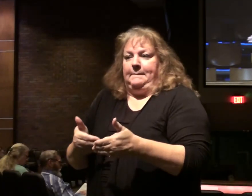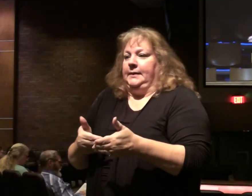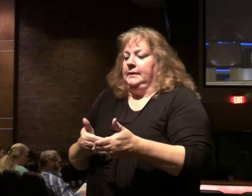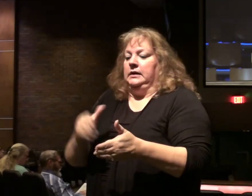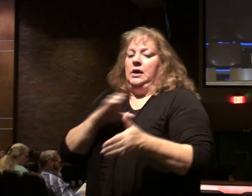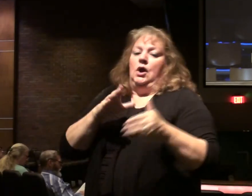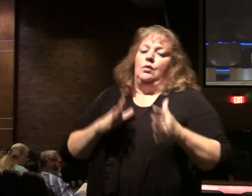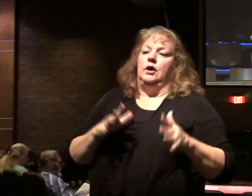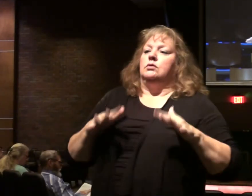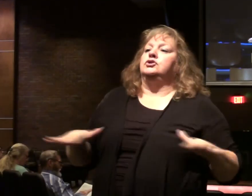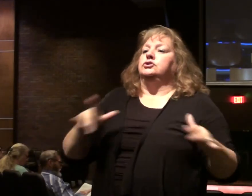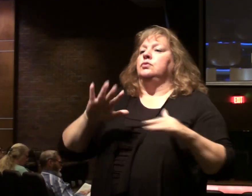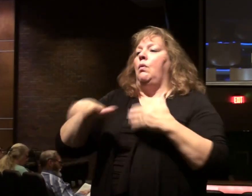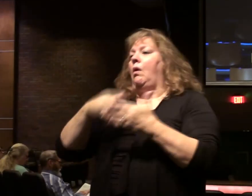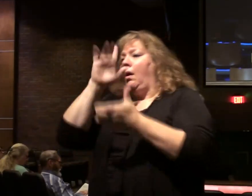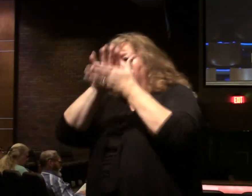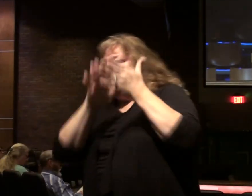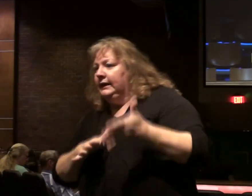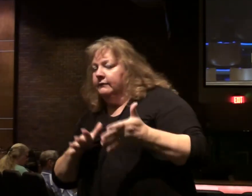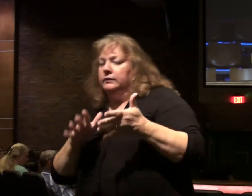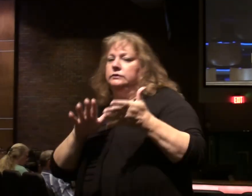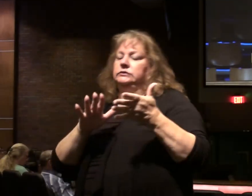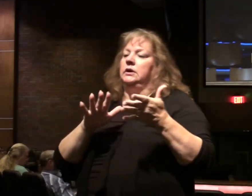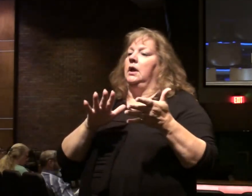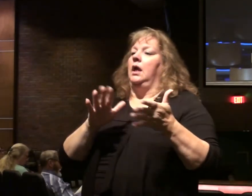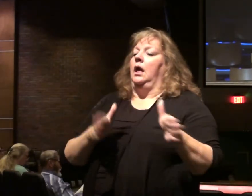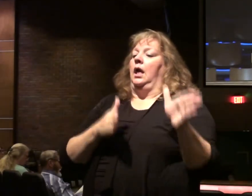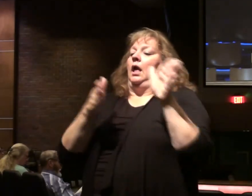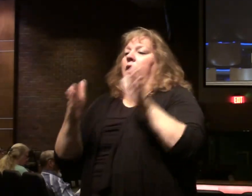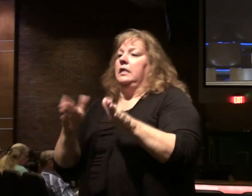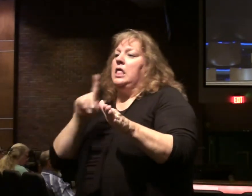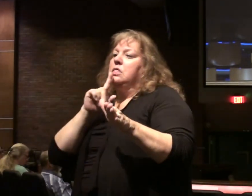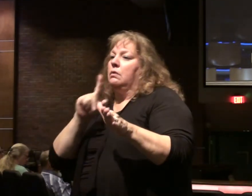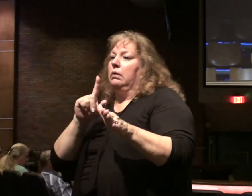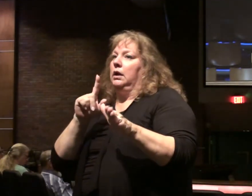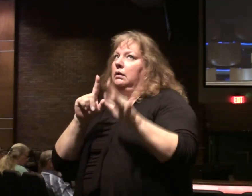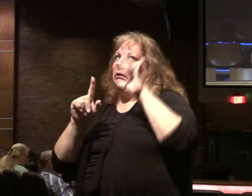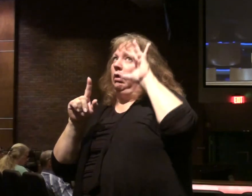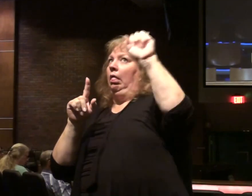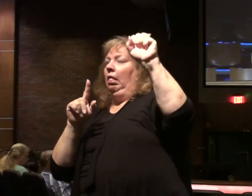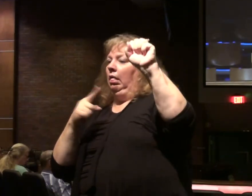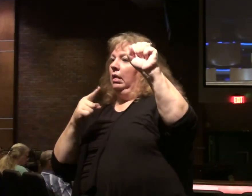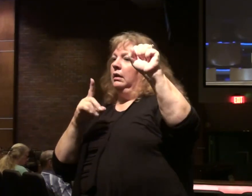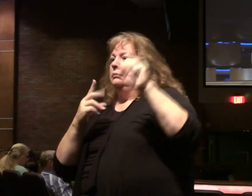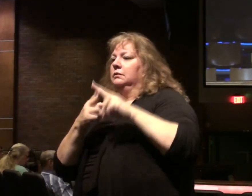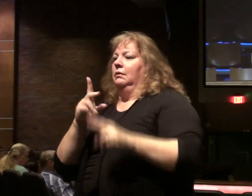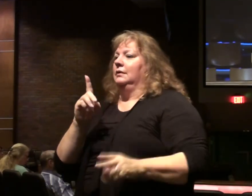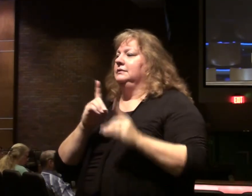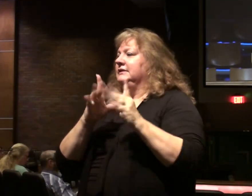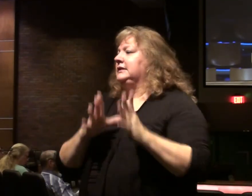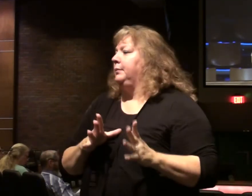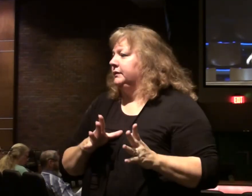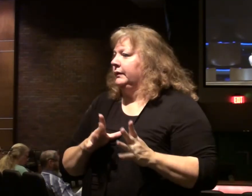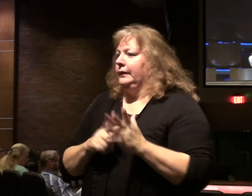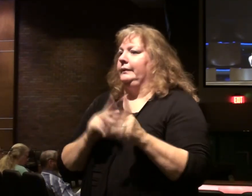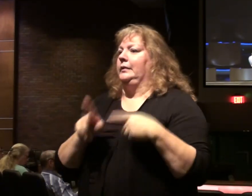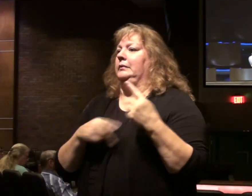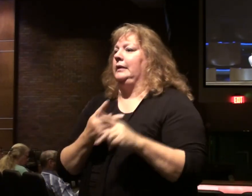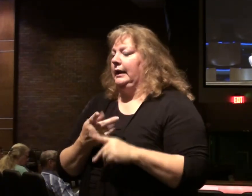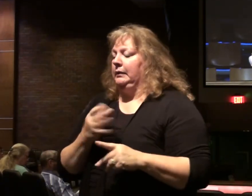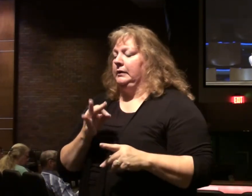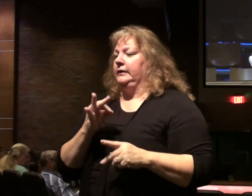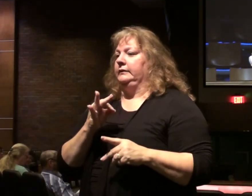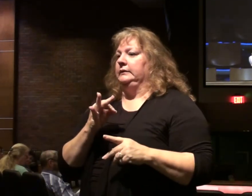There's Christians, all believers, all those who are given. And then there's the real radical ones, the disciples. Or some type of that